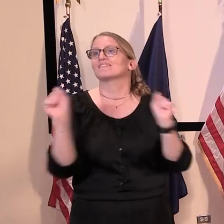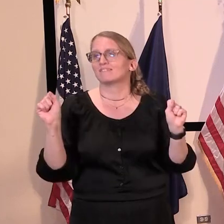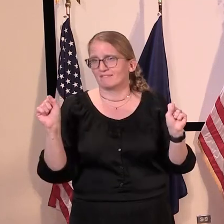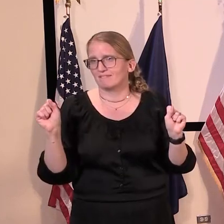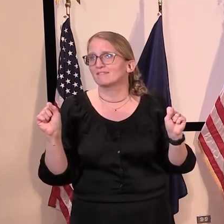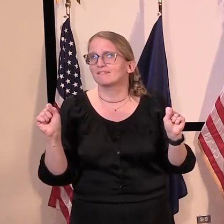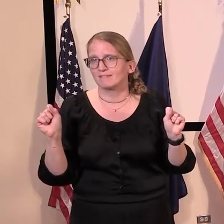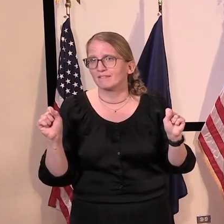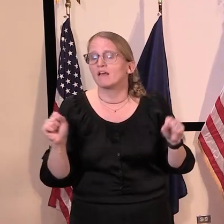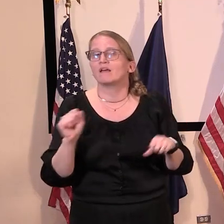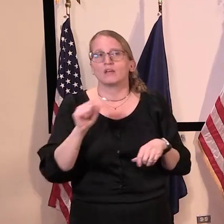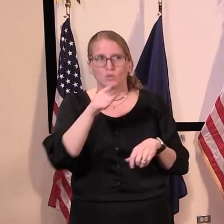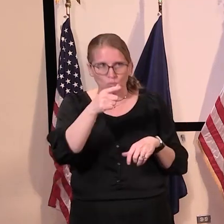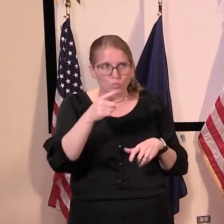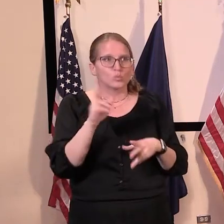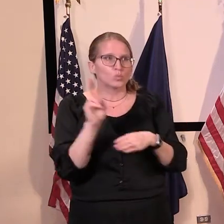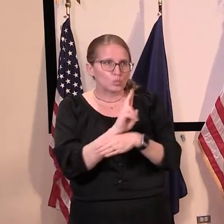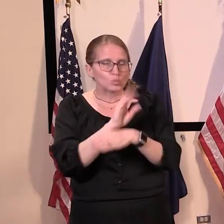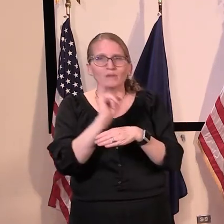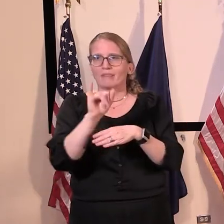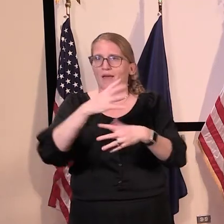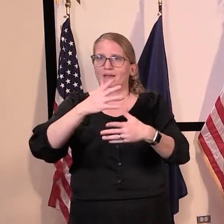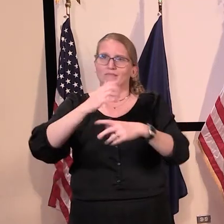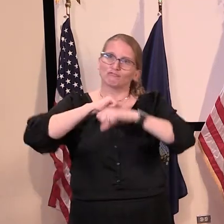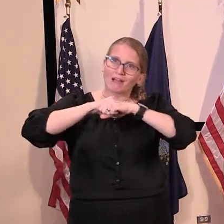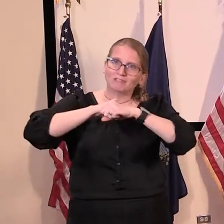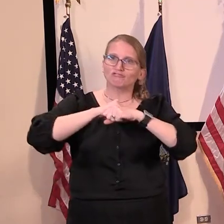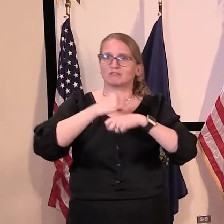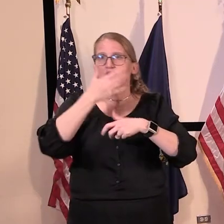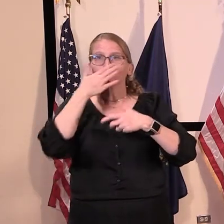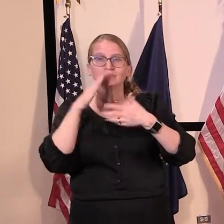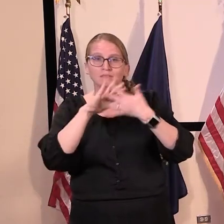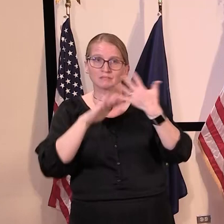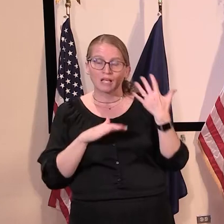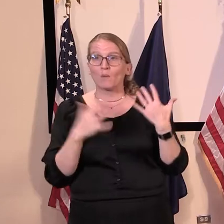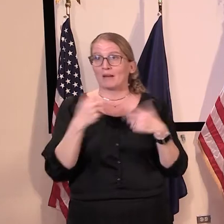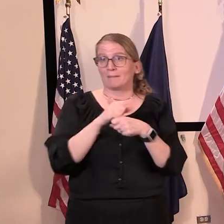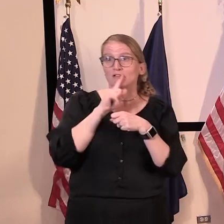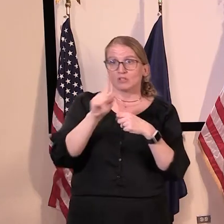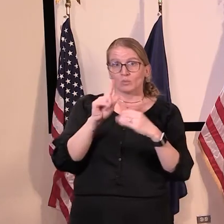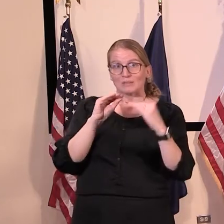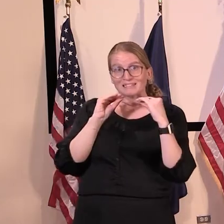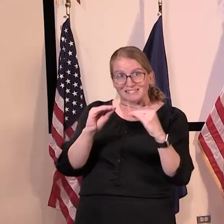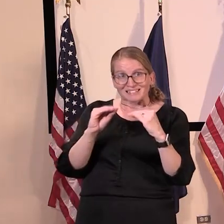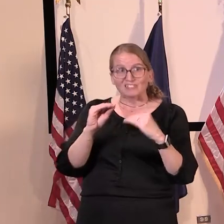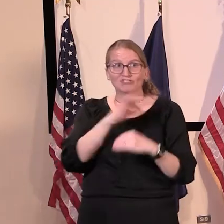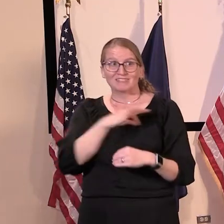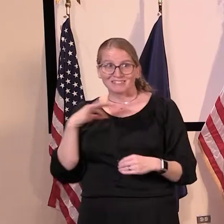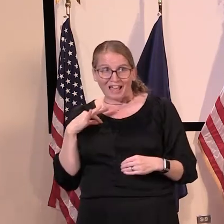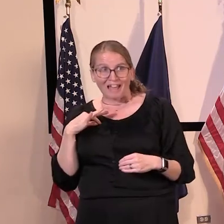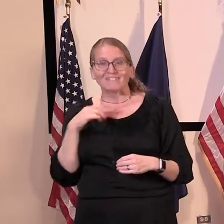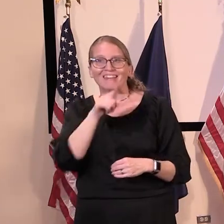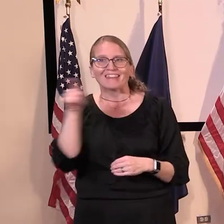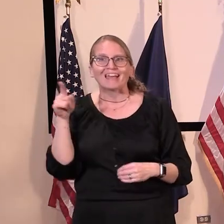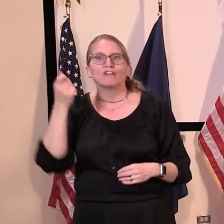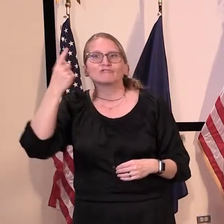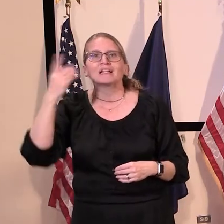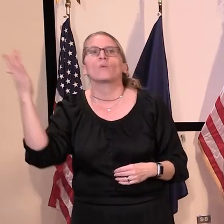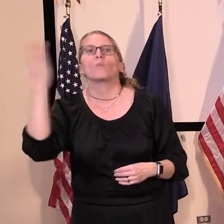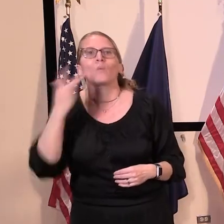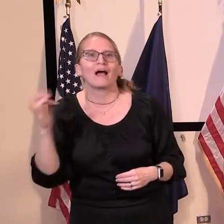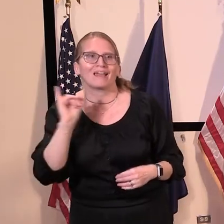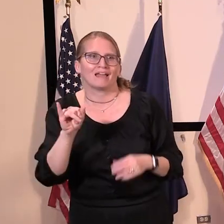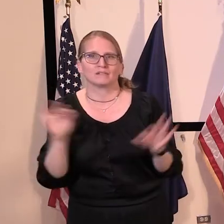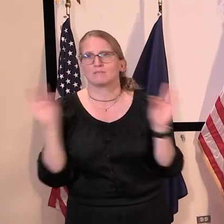and that, uh, all the protections are put into place and that the employees have the training necessary to understand why this is really important